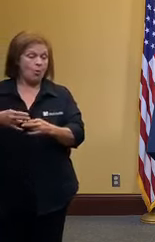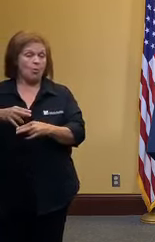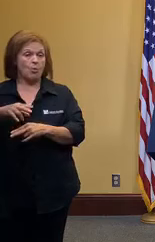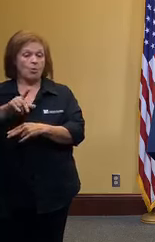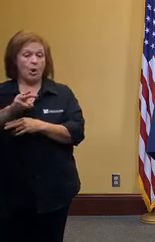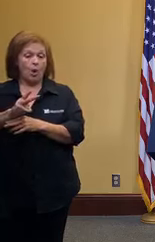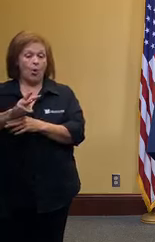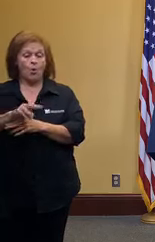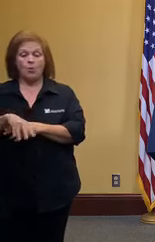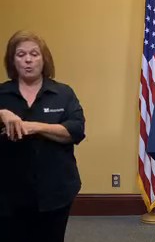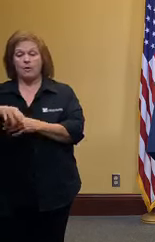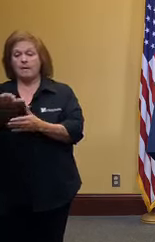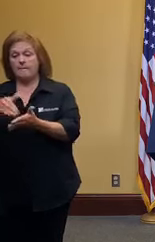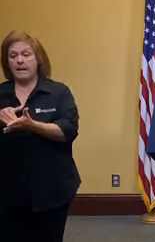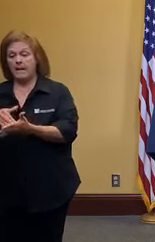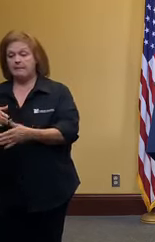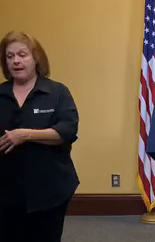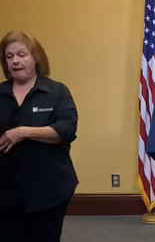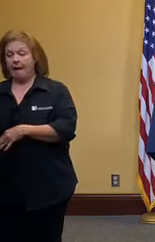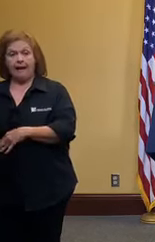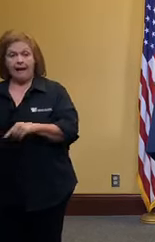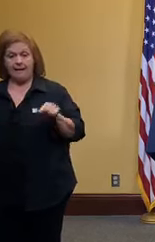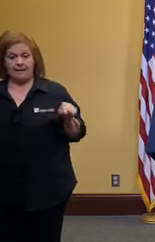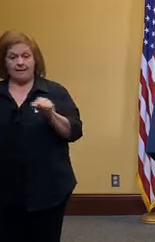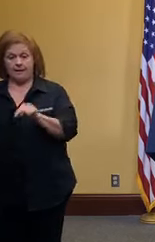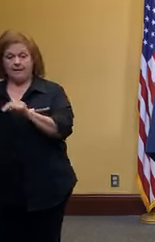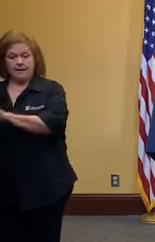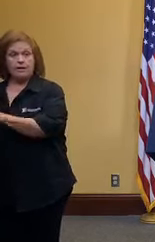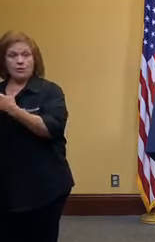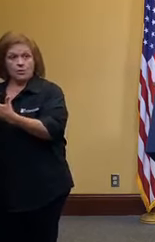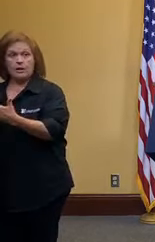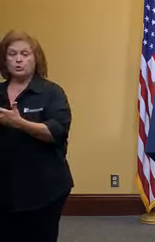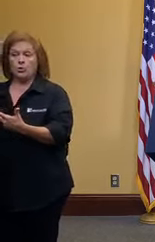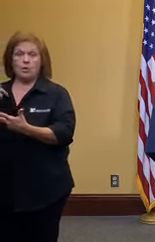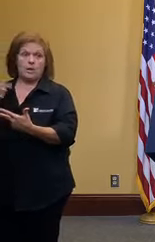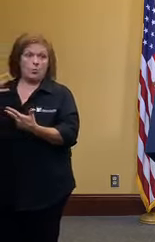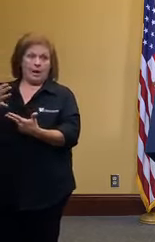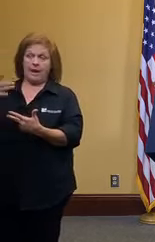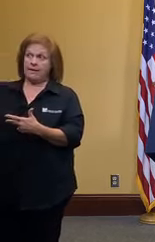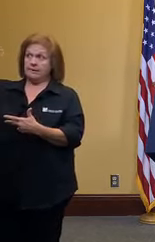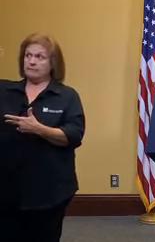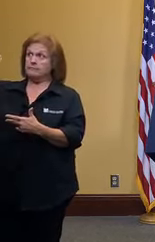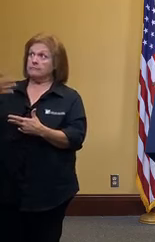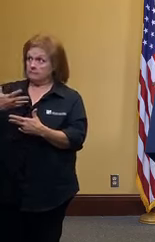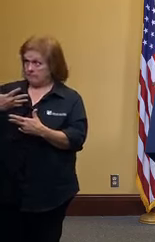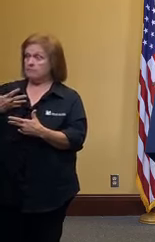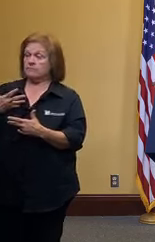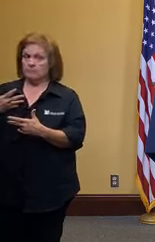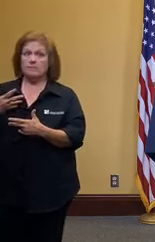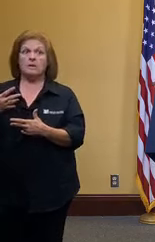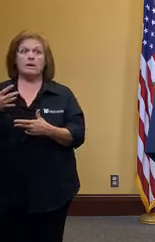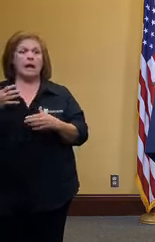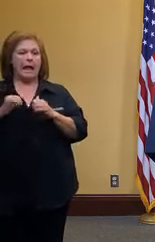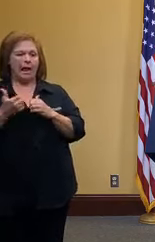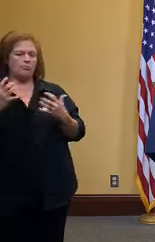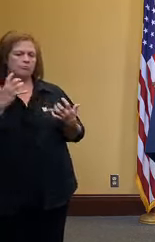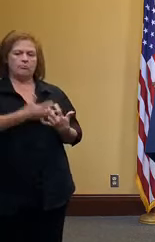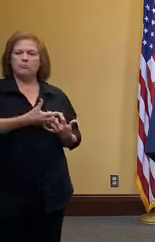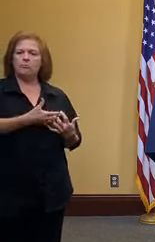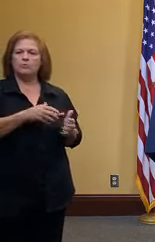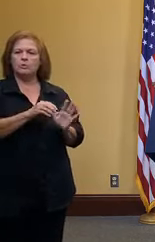high and so we are really looking to them um to make sure that that also fits with what we think would work in new orleans